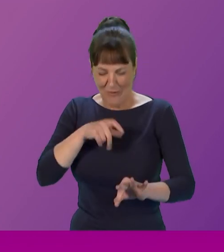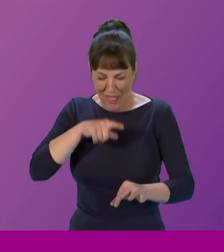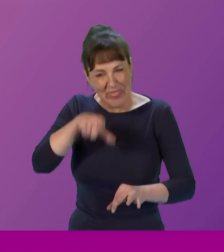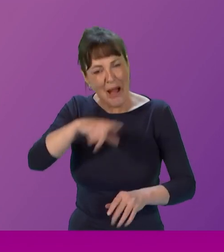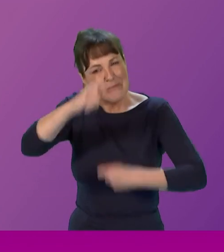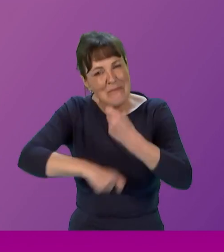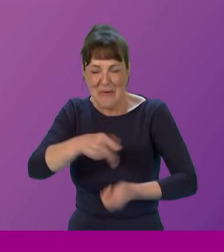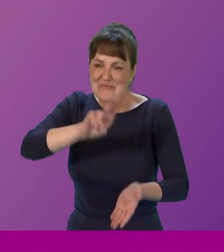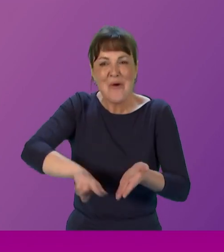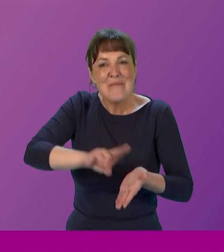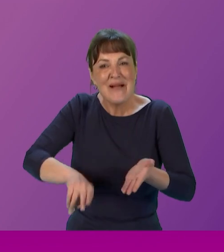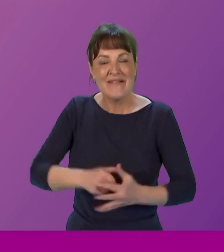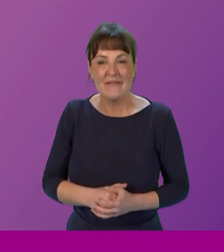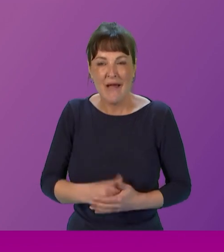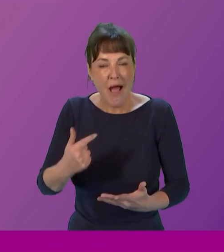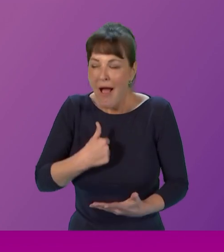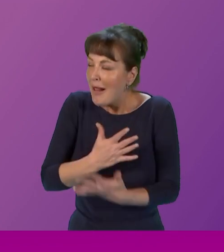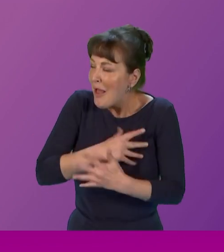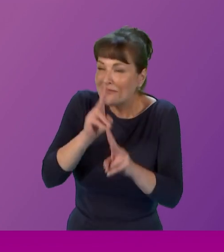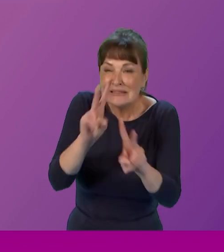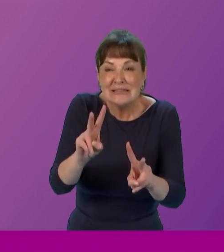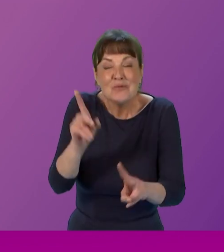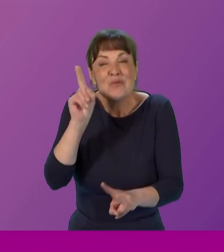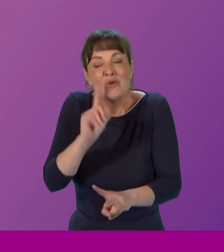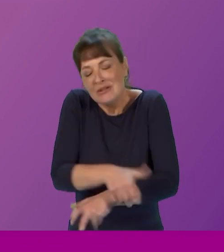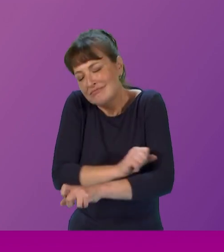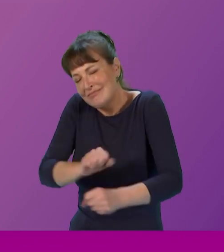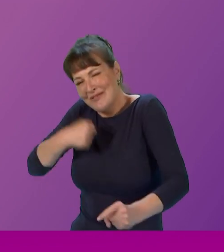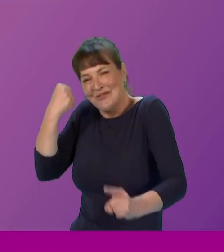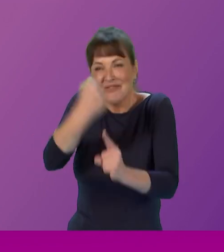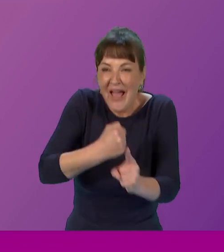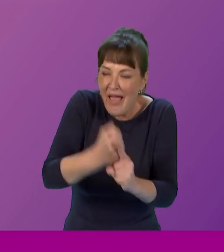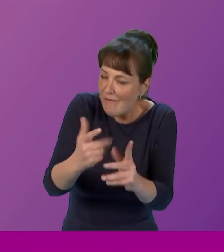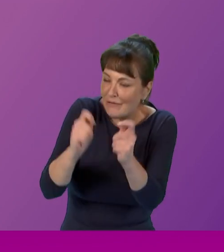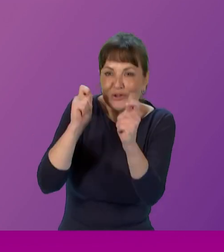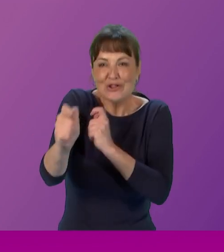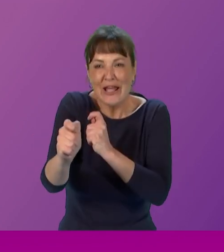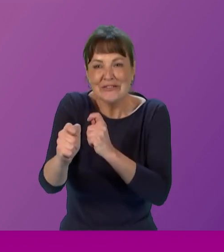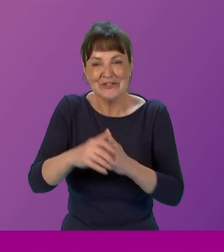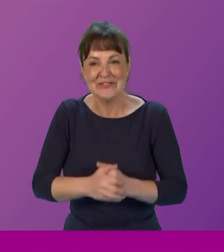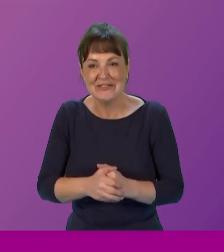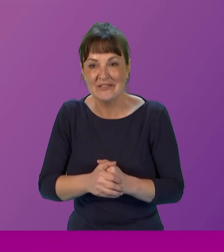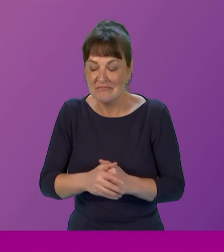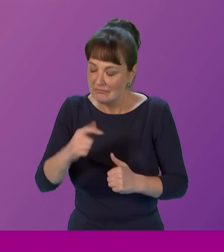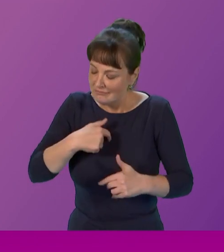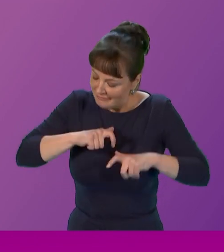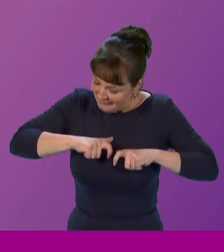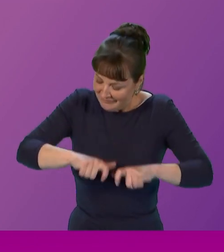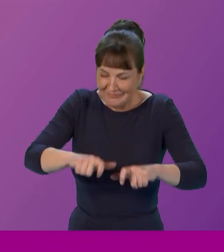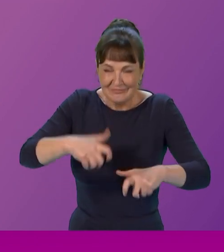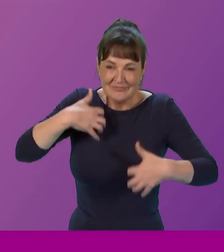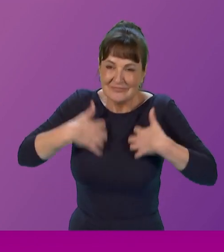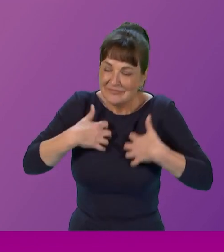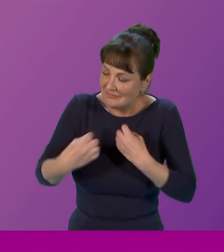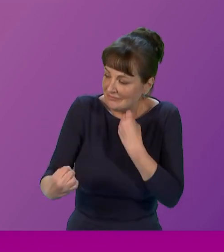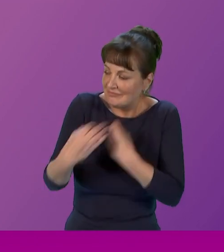nothing more empowering than seeing women fight for change and trailblaze in their chosen paths I continue to be inspired by figures